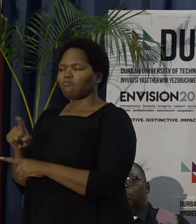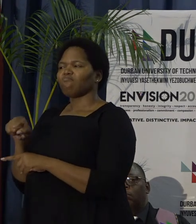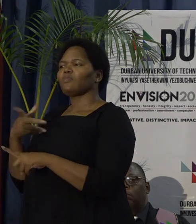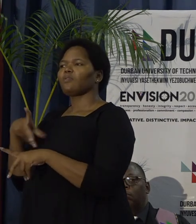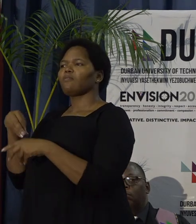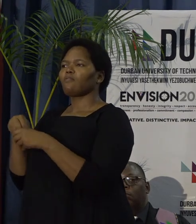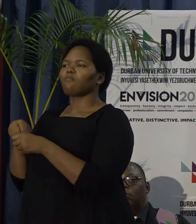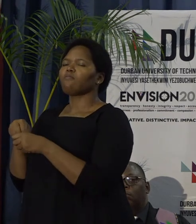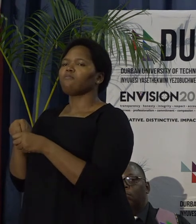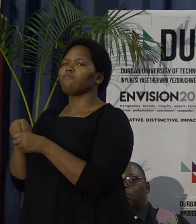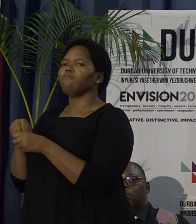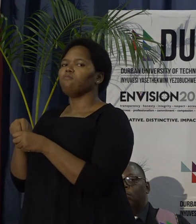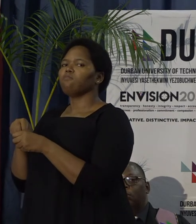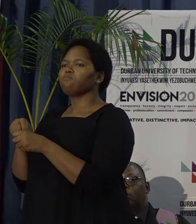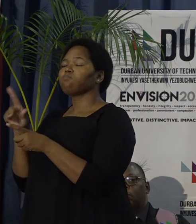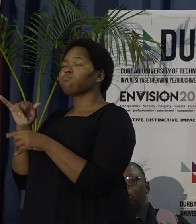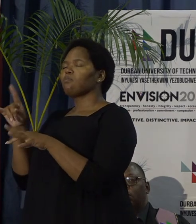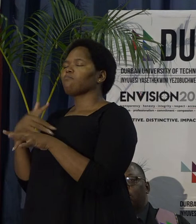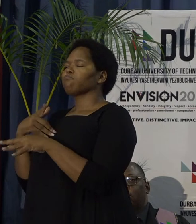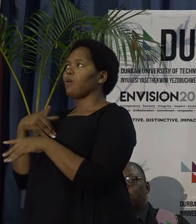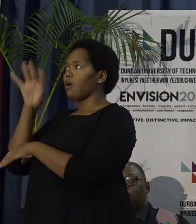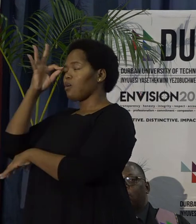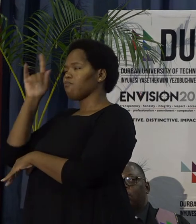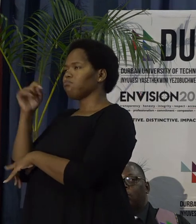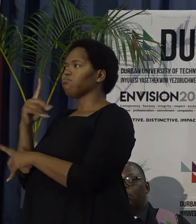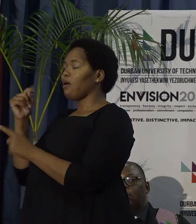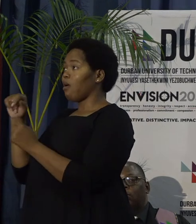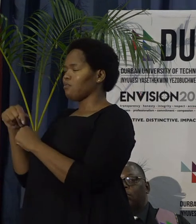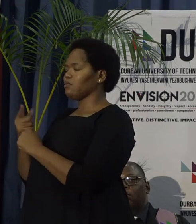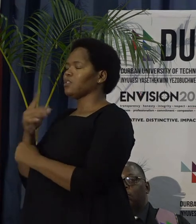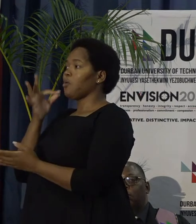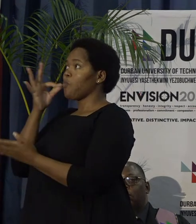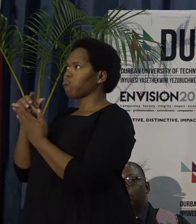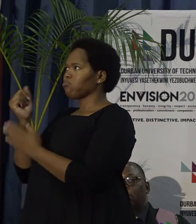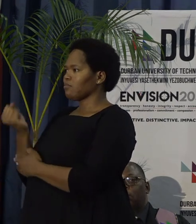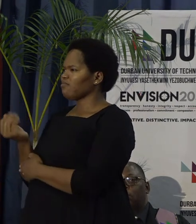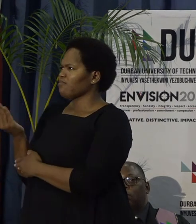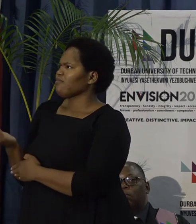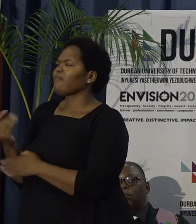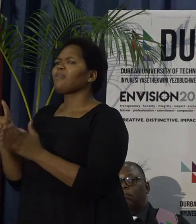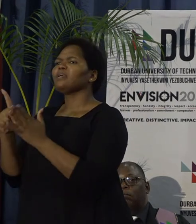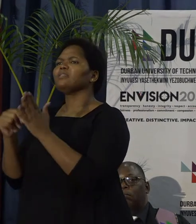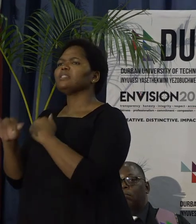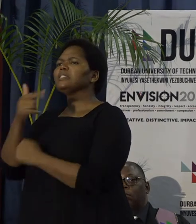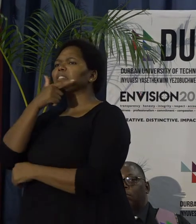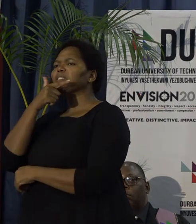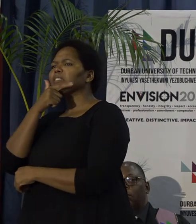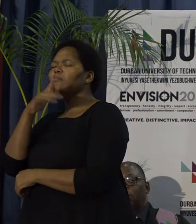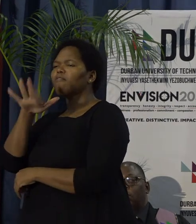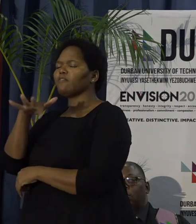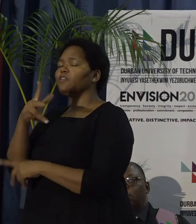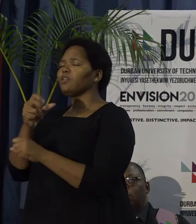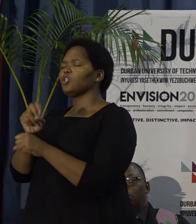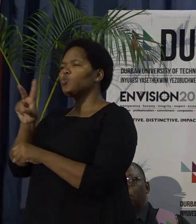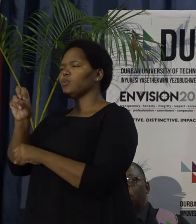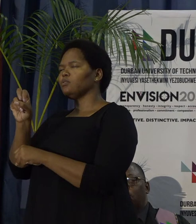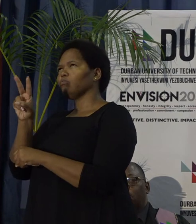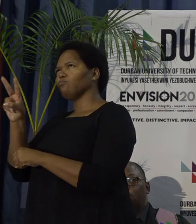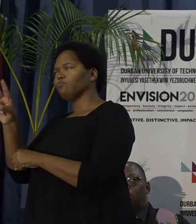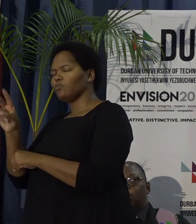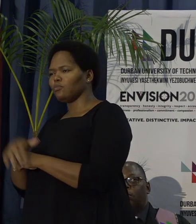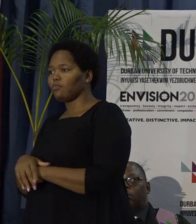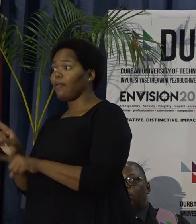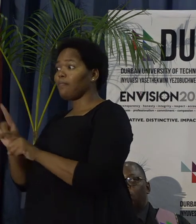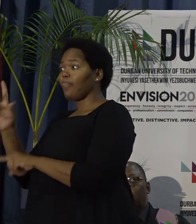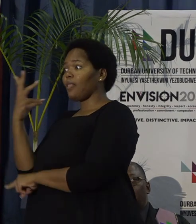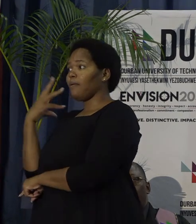to ministerial approval. We submitted a proposal around about the 15th of December 2022. The